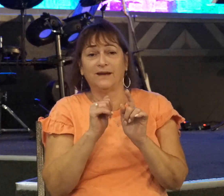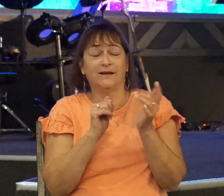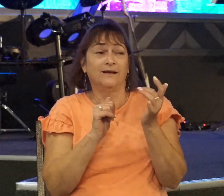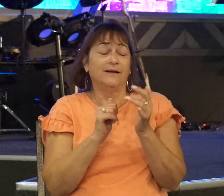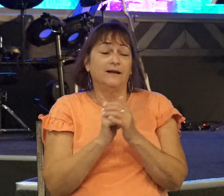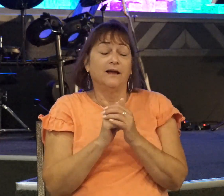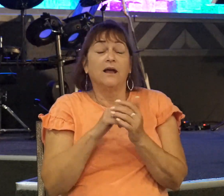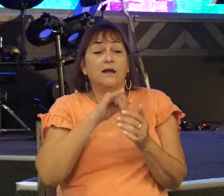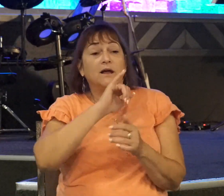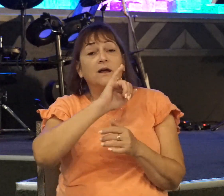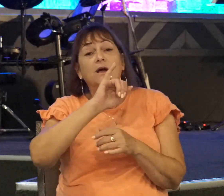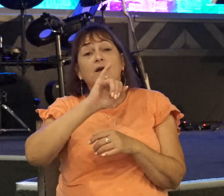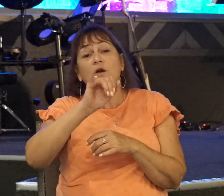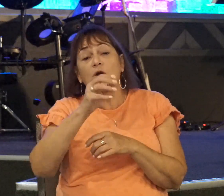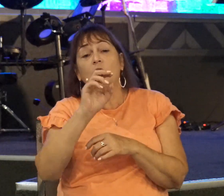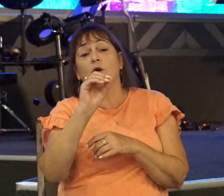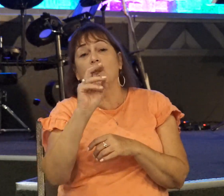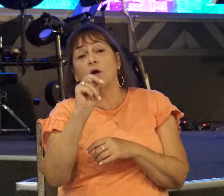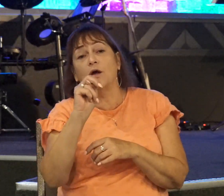Jonathan and David become good friends later.